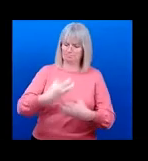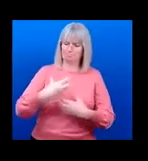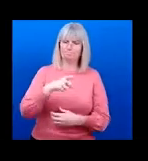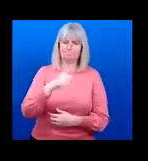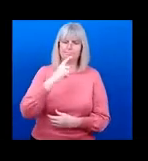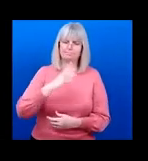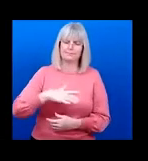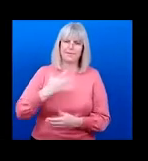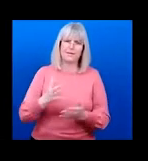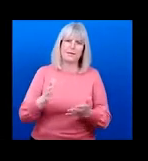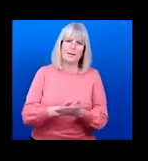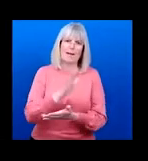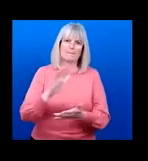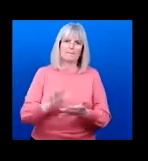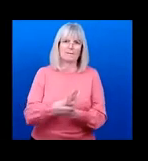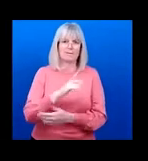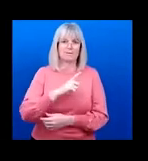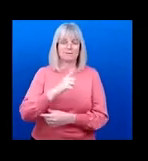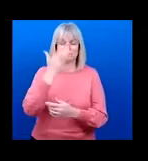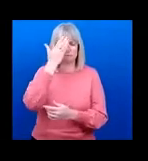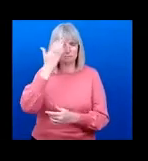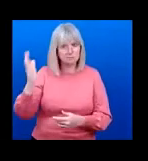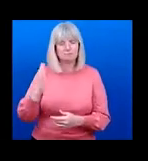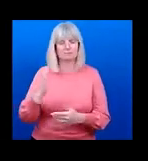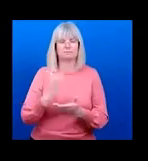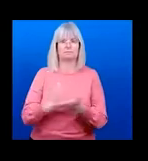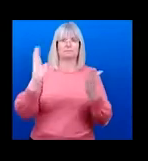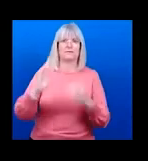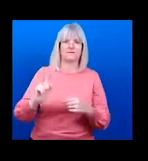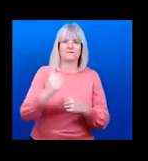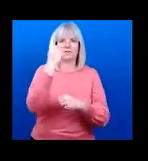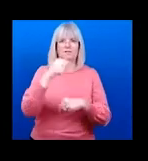because it's the first time he clearly see and identified his parents.